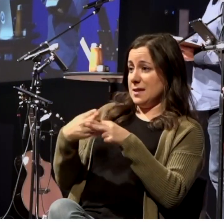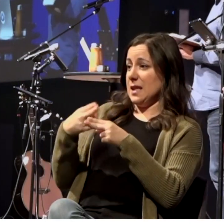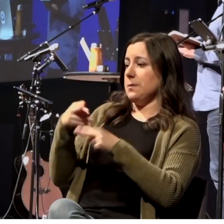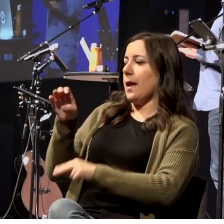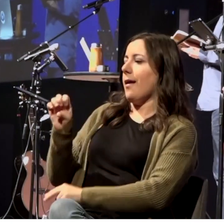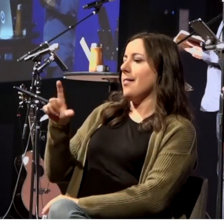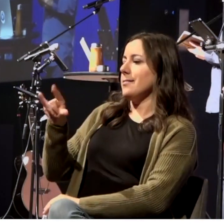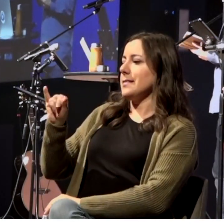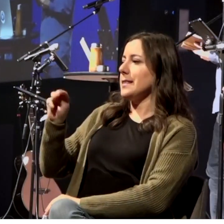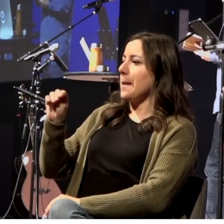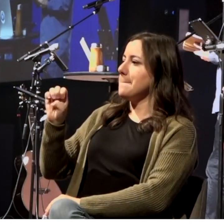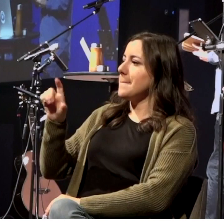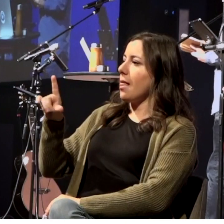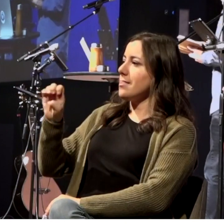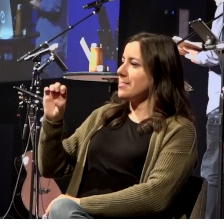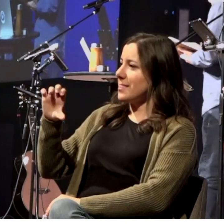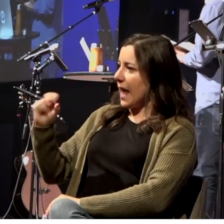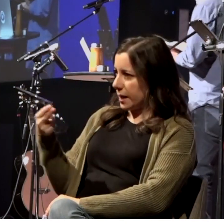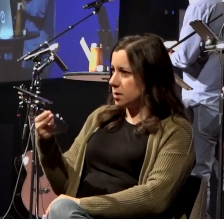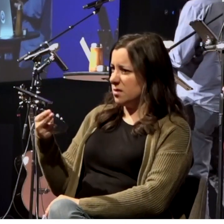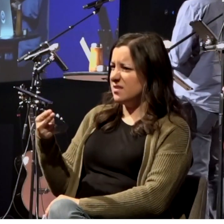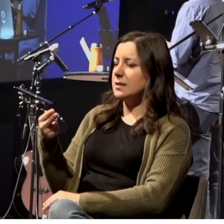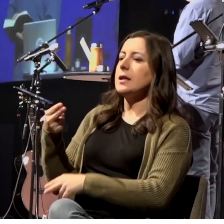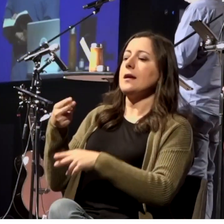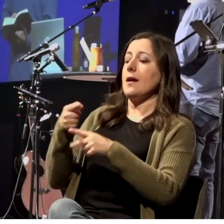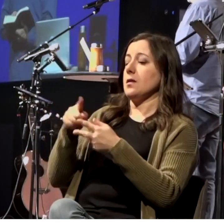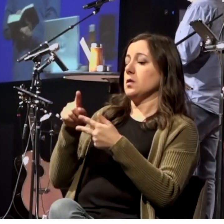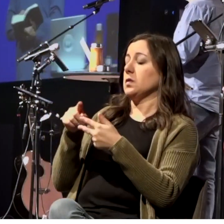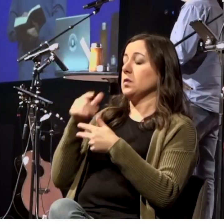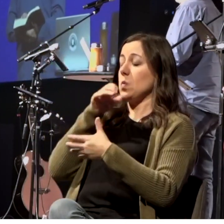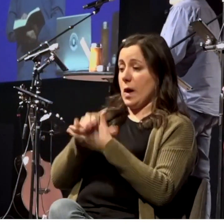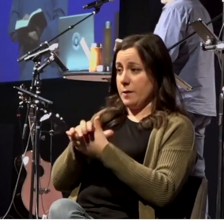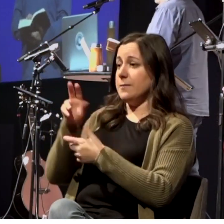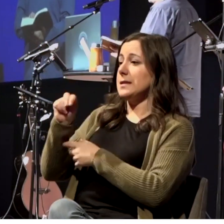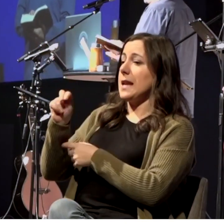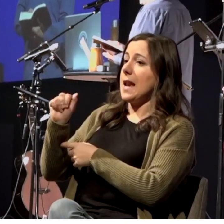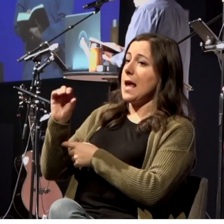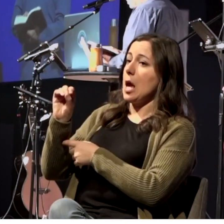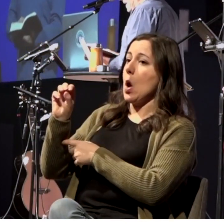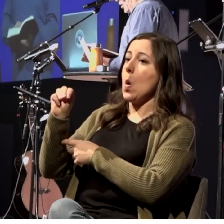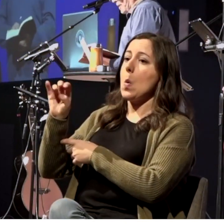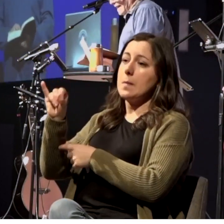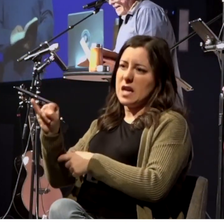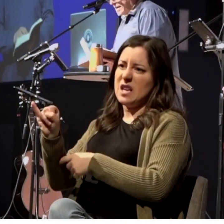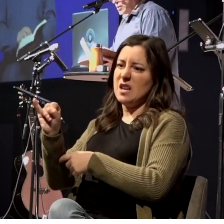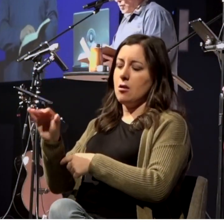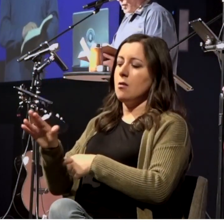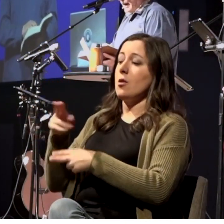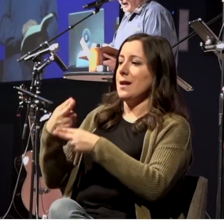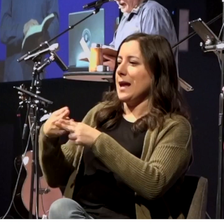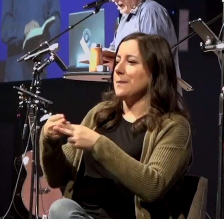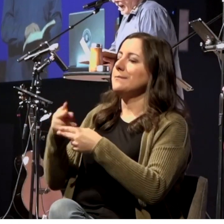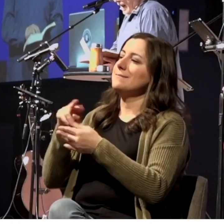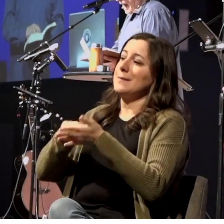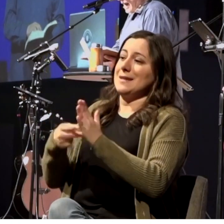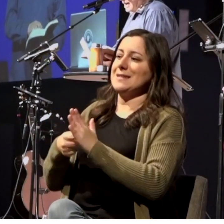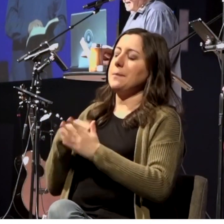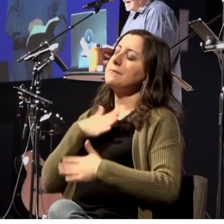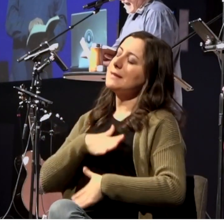means God is king. The name of his wife was Naomi, which means pleasant. She'll become bitter by the end of the story. And the